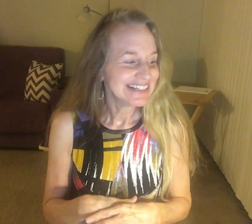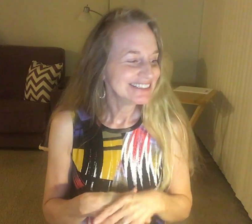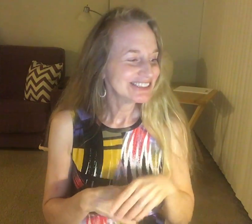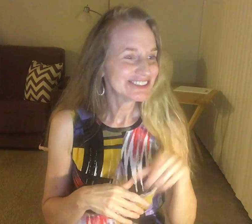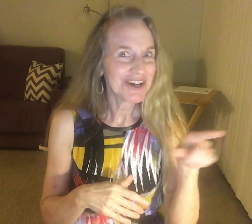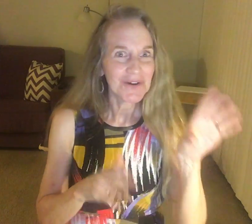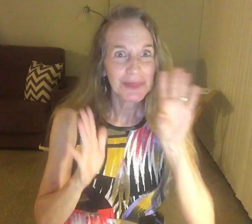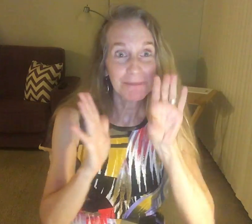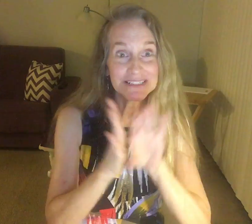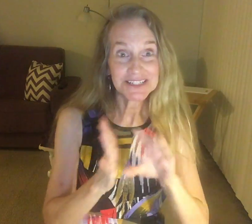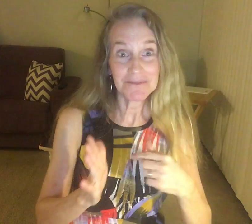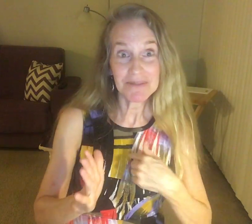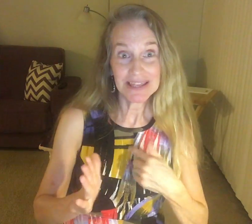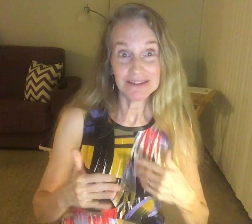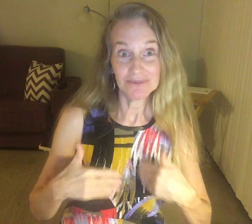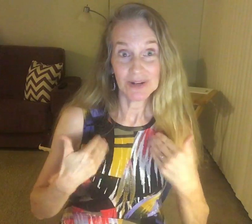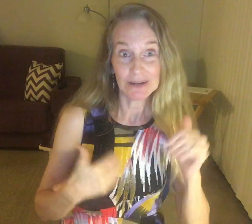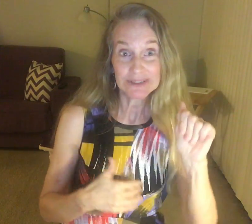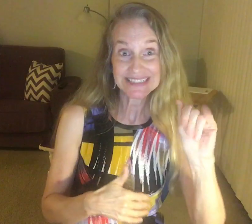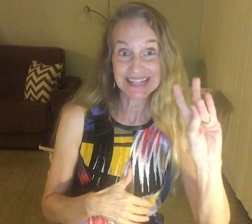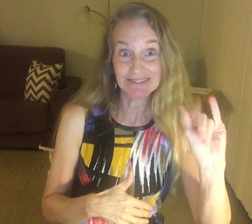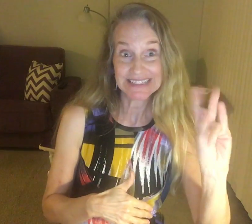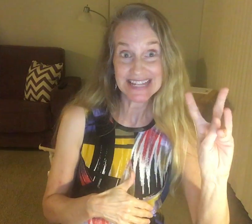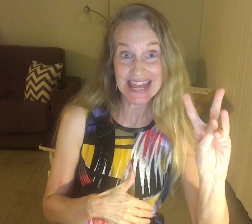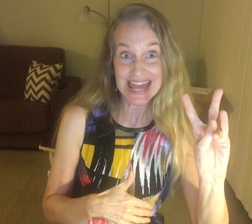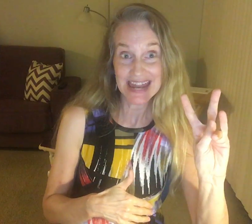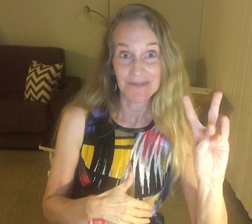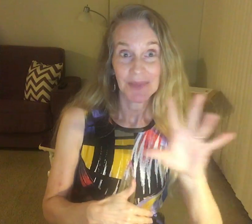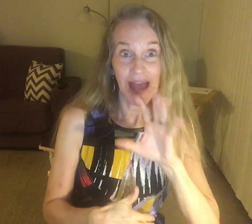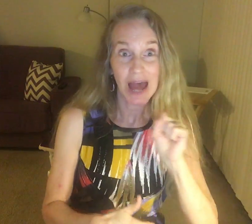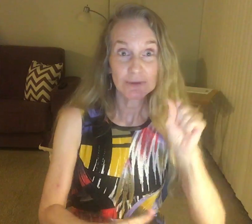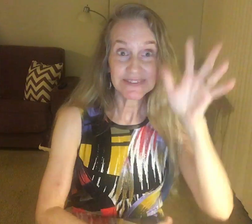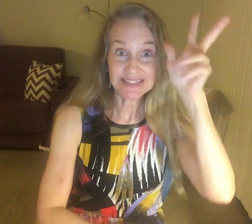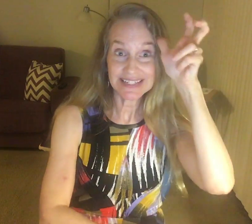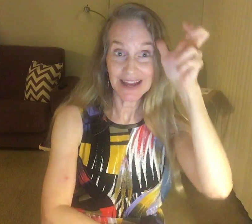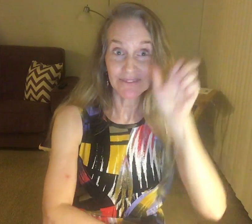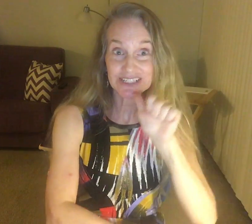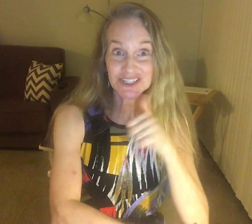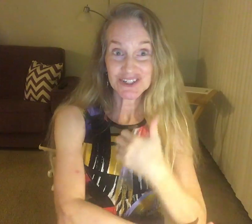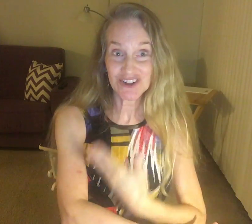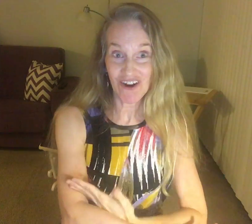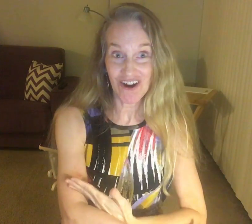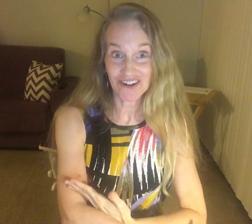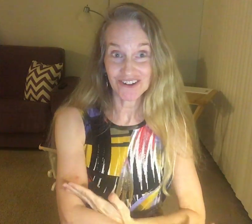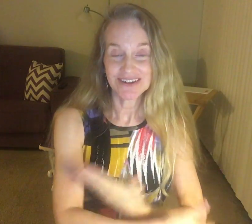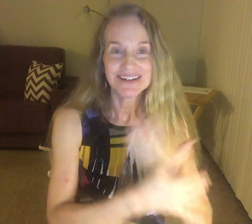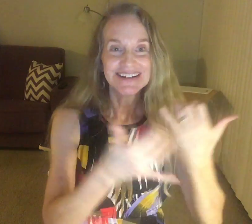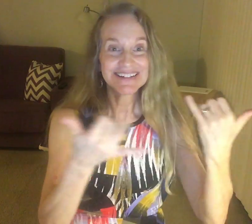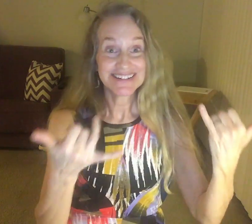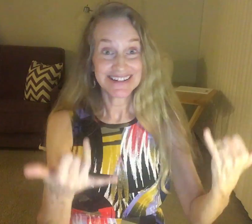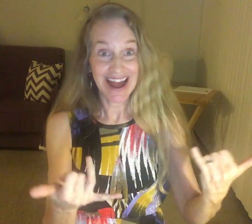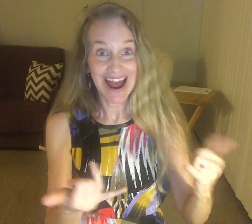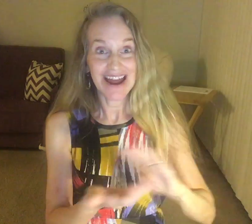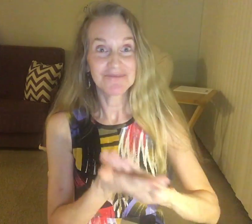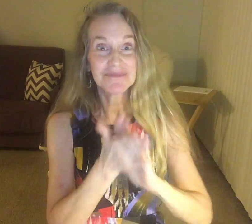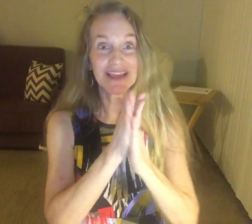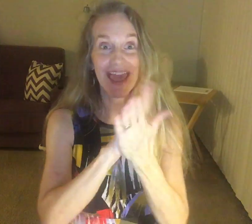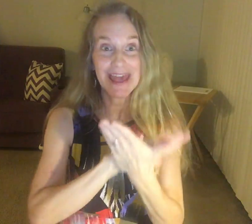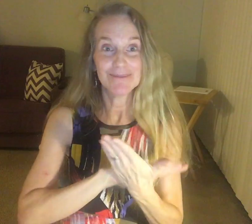So, the picture of me, when I was seventeen, I was the devil's daughter. And I became